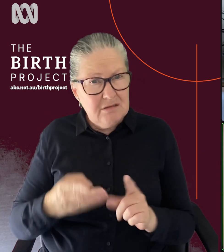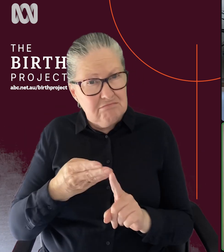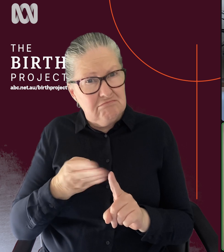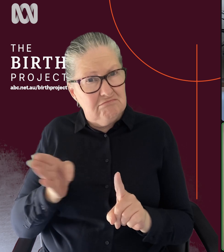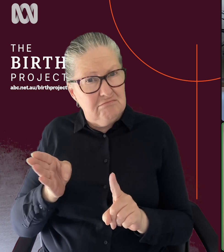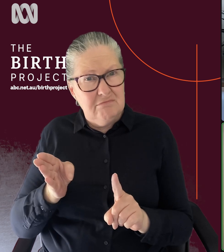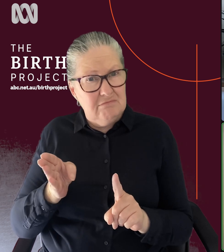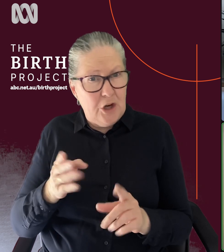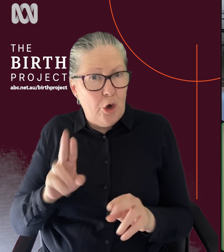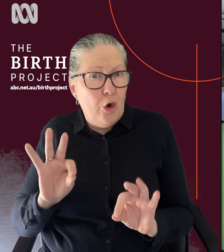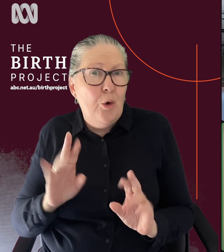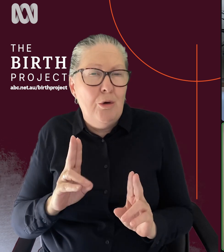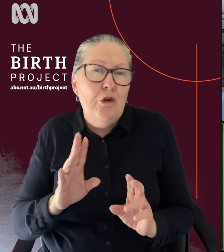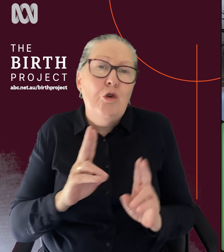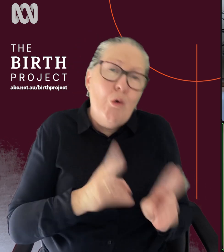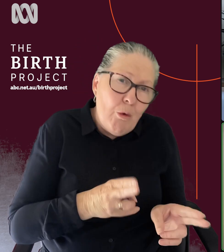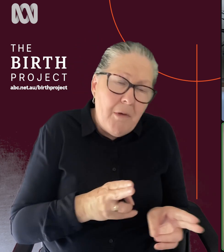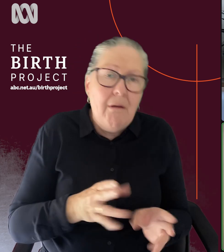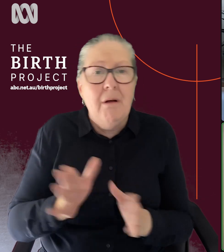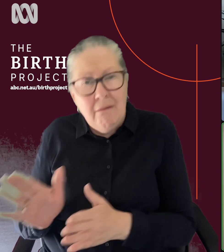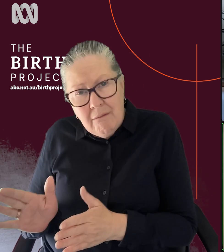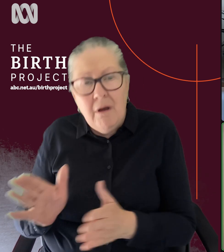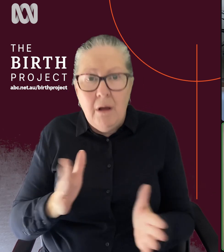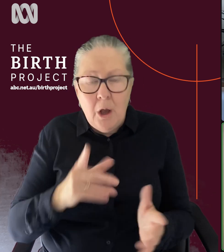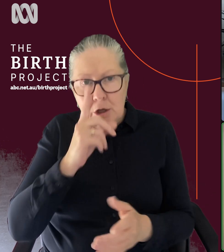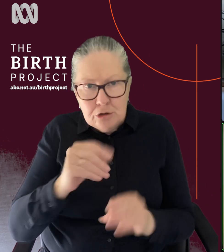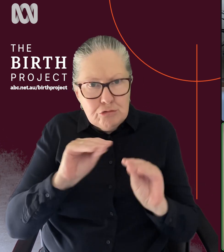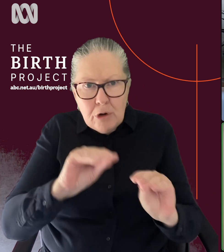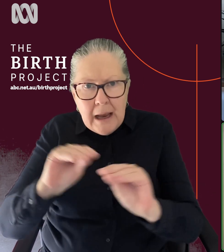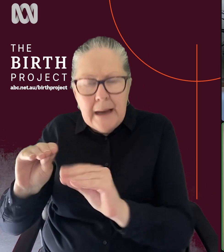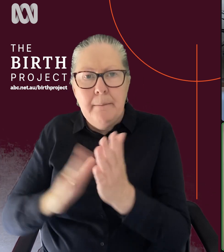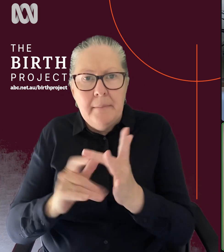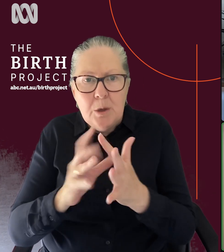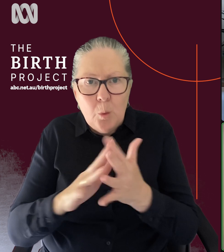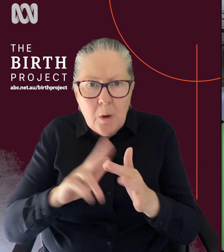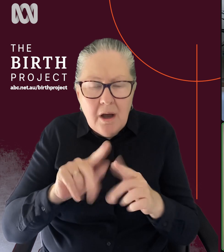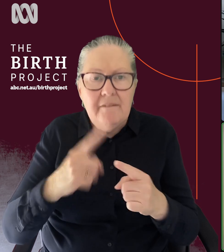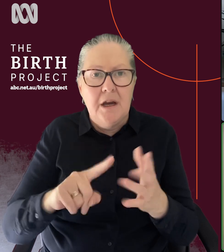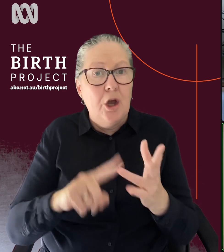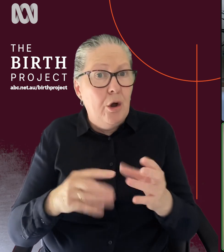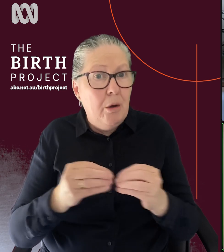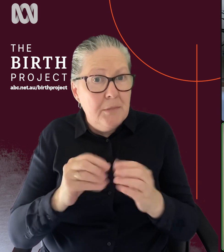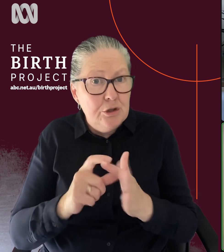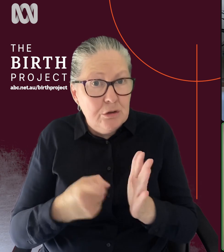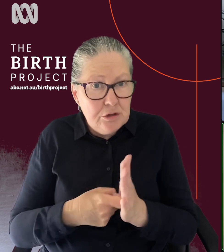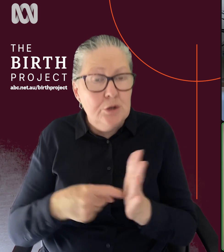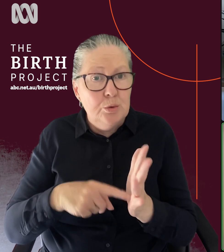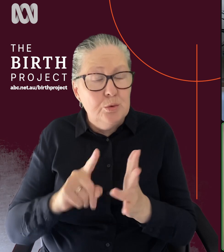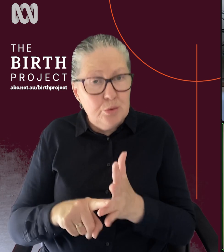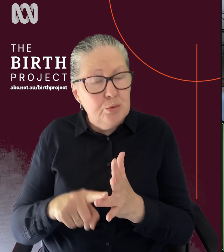normal and the more that we can kind of train midwives and obstetricians to support that mode, the better. There is also other reasons why,